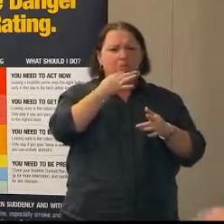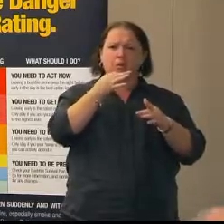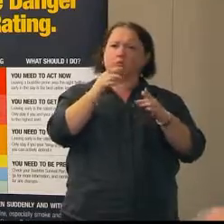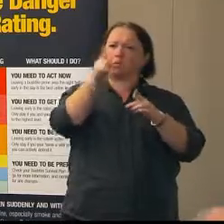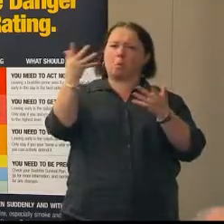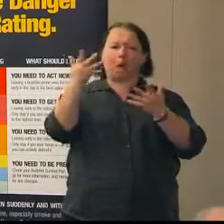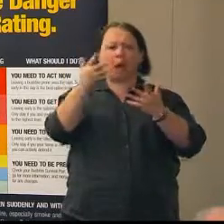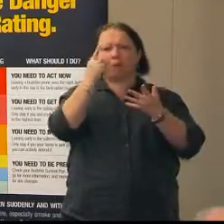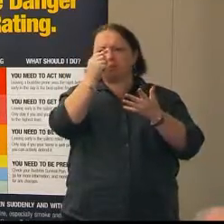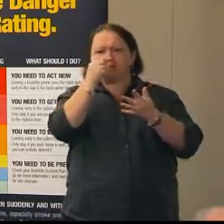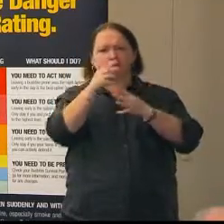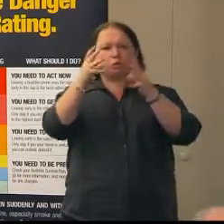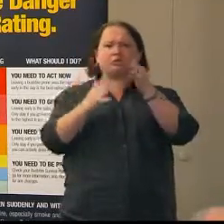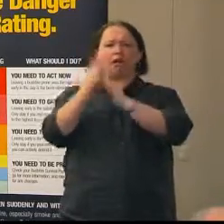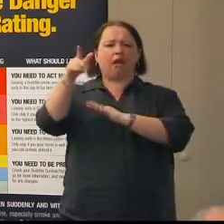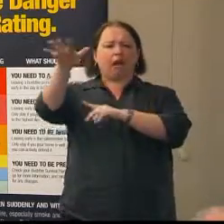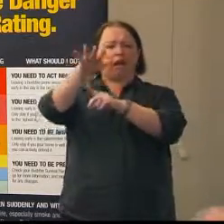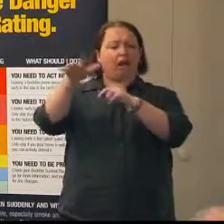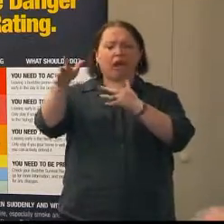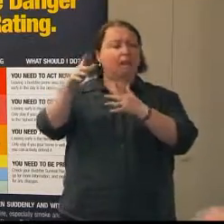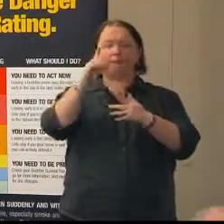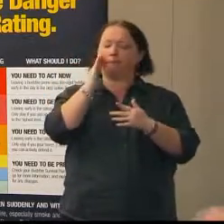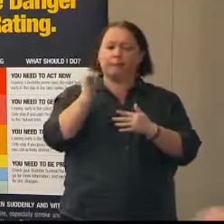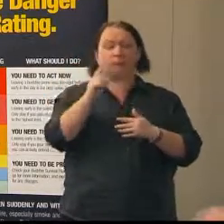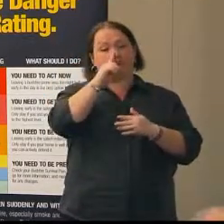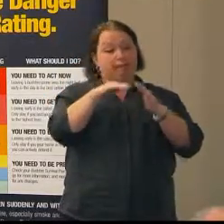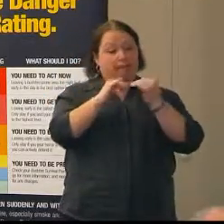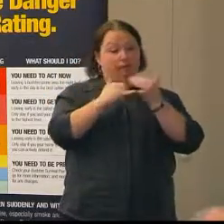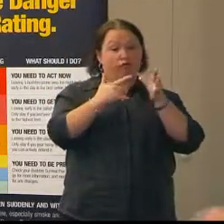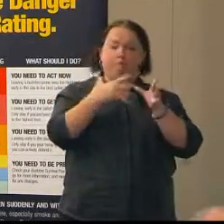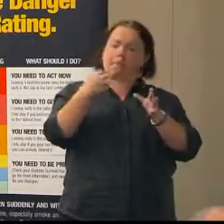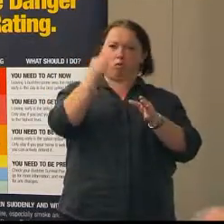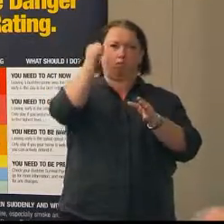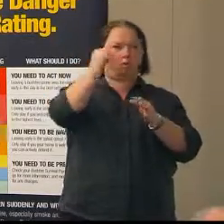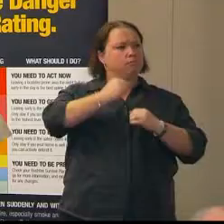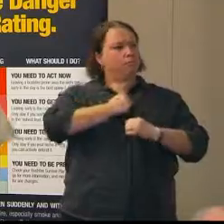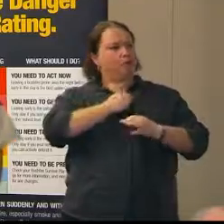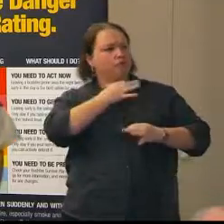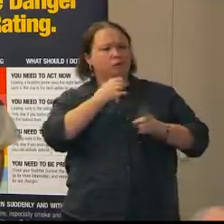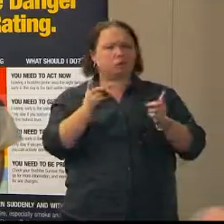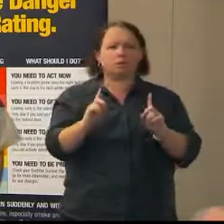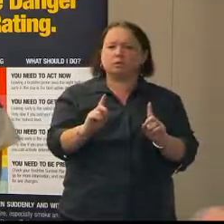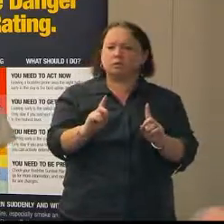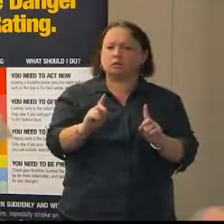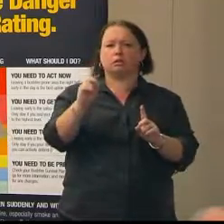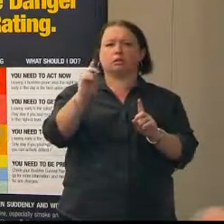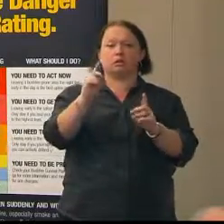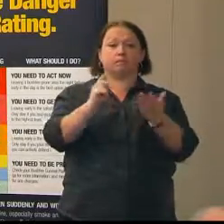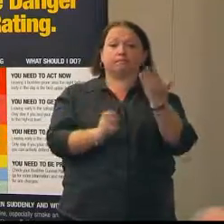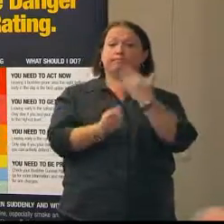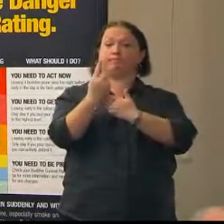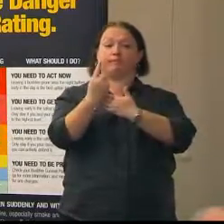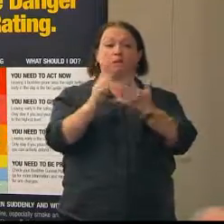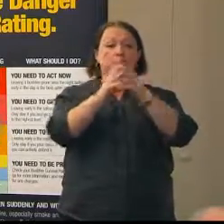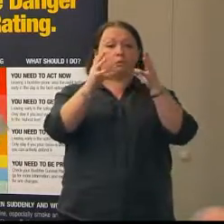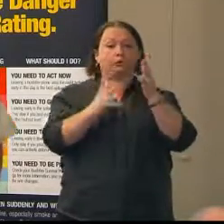areas, people in South Australia must still know their risk and must know what to do when a bushfire